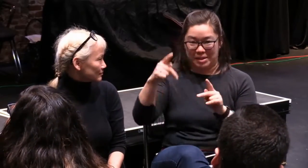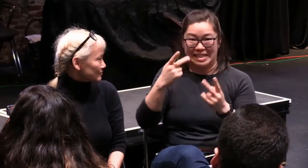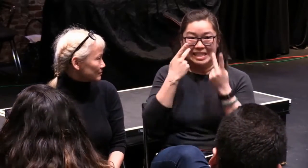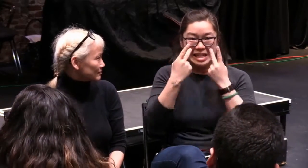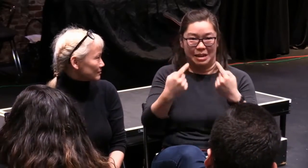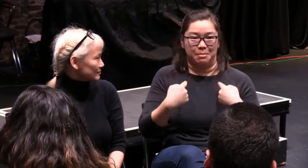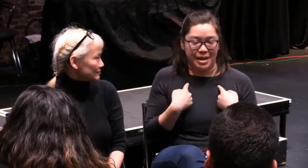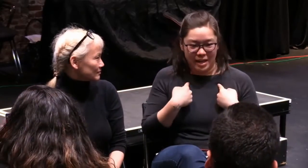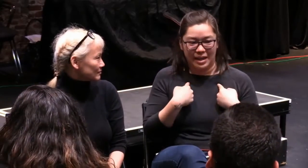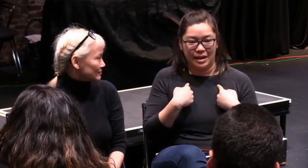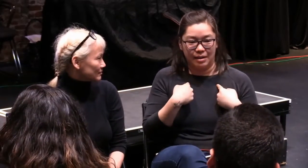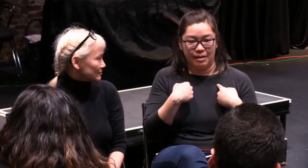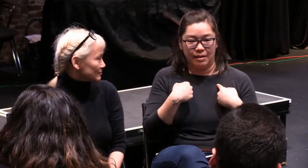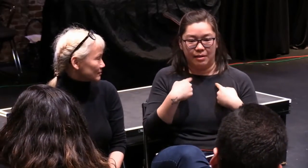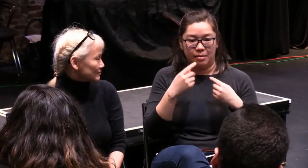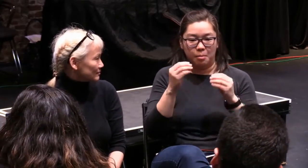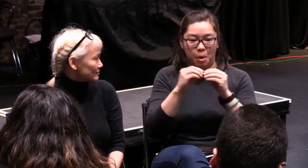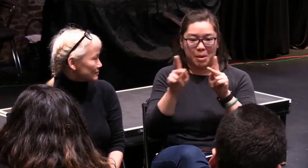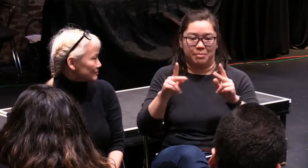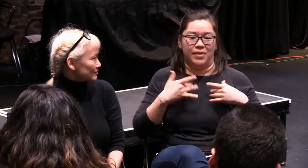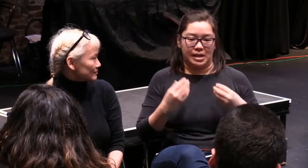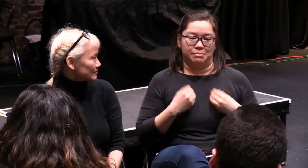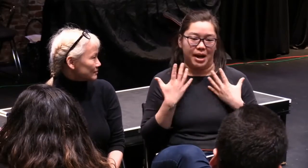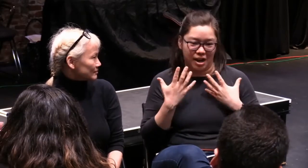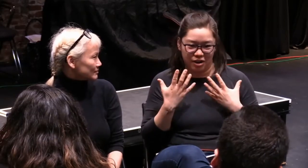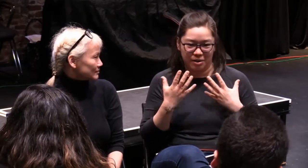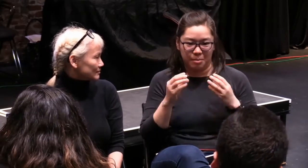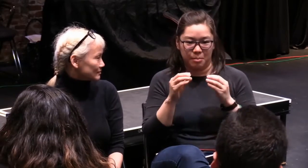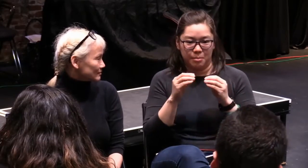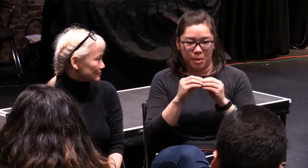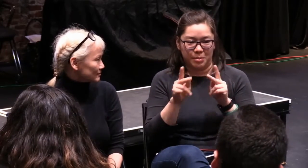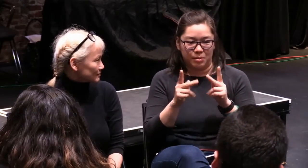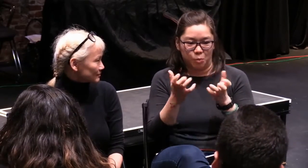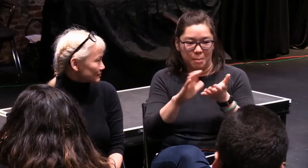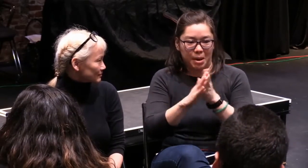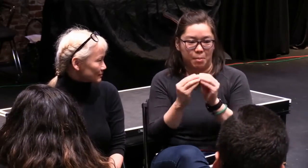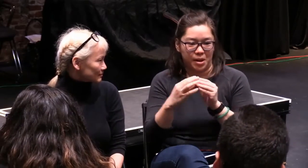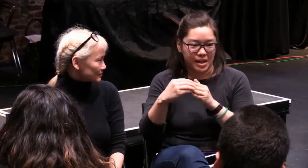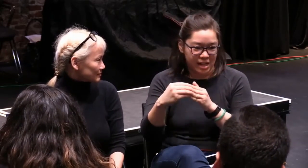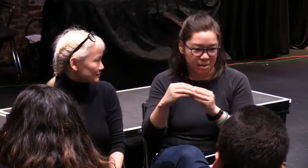when we are in that position, we're perceived as inspirational.